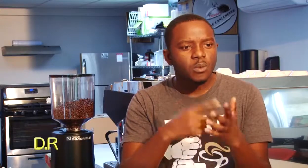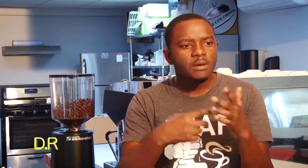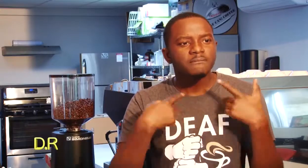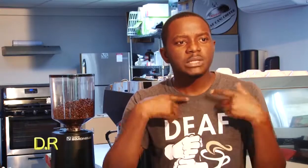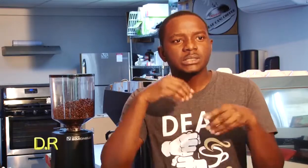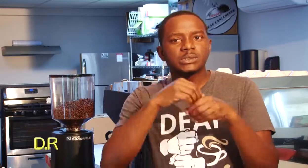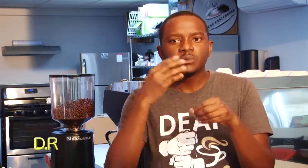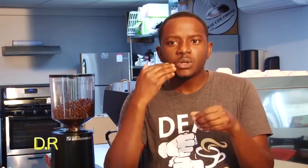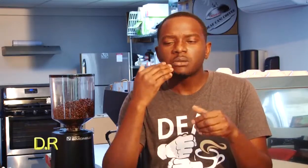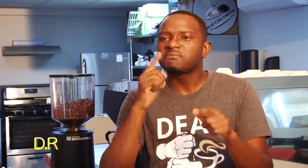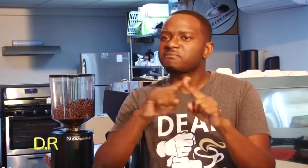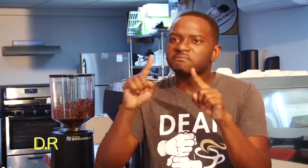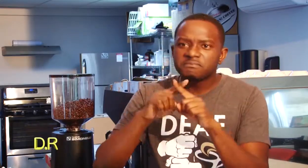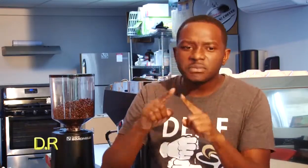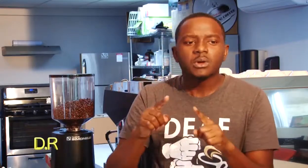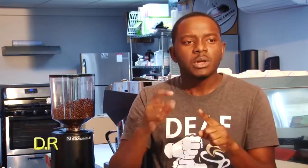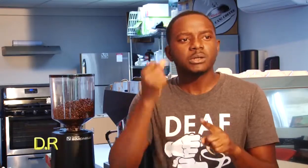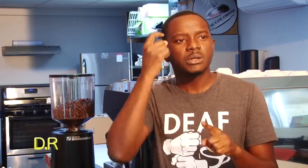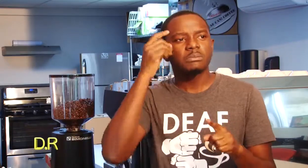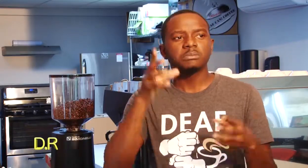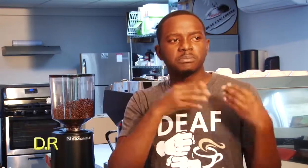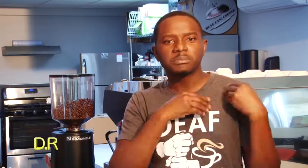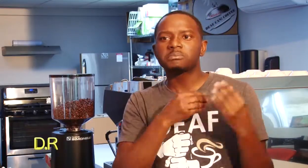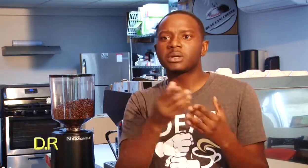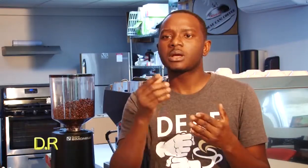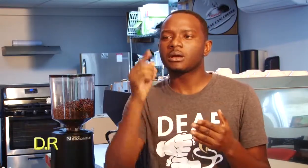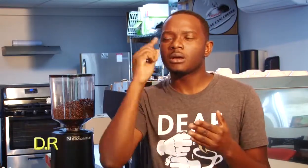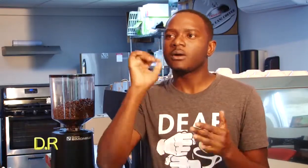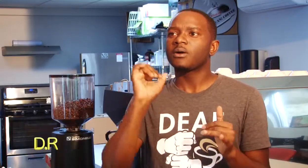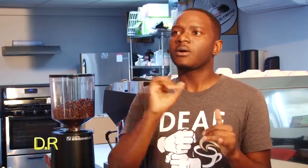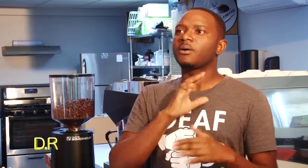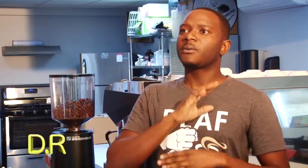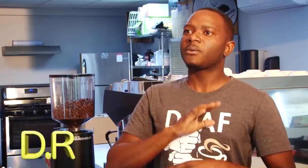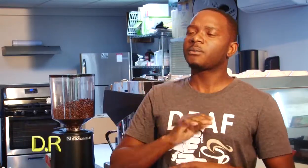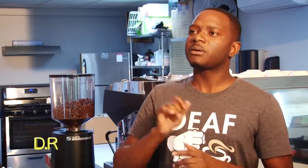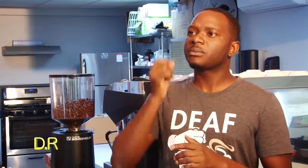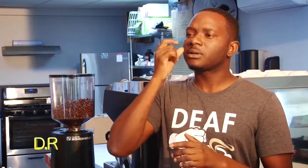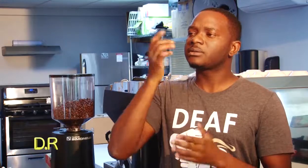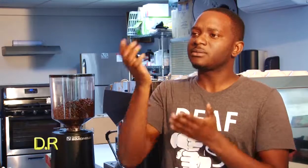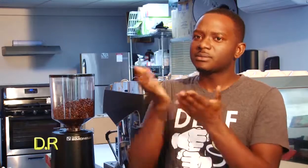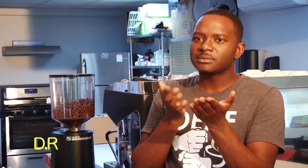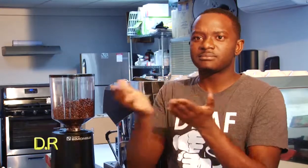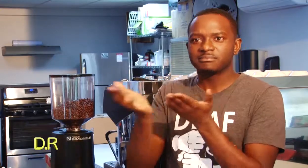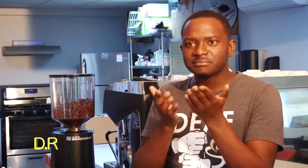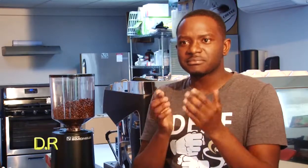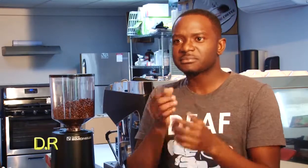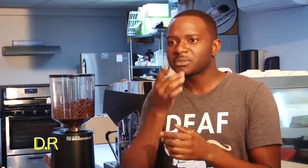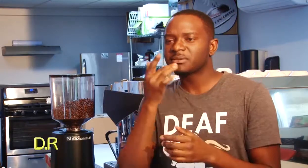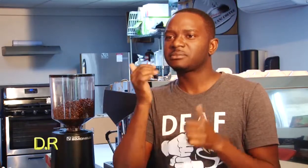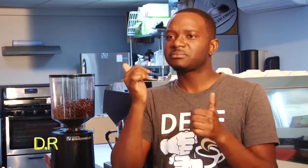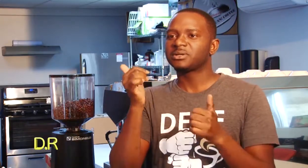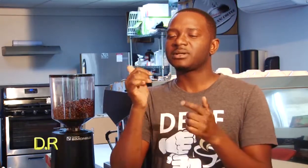that process of how to communicate with the hearing world, even people that don't know sign language, just working through that. And it's really given us a lot of self-confidence.